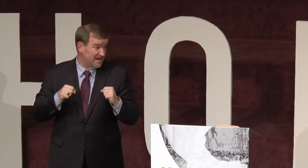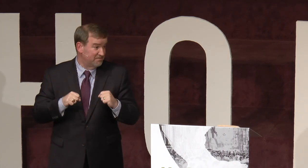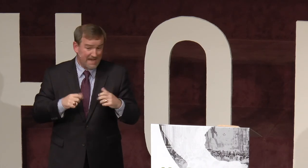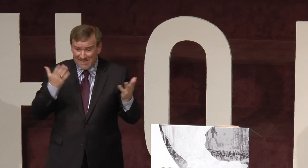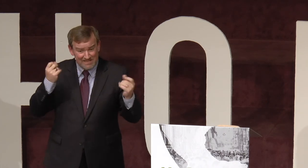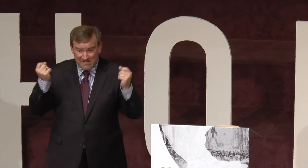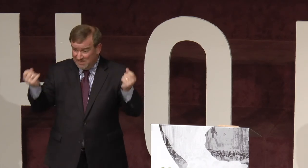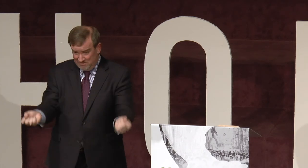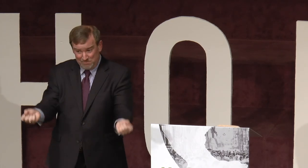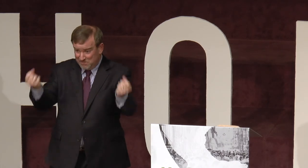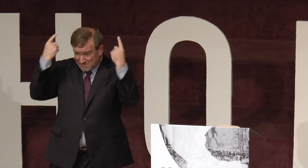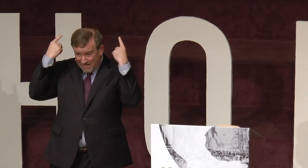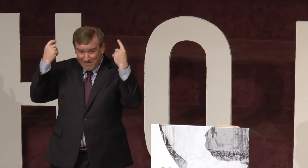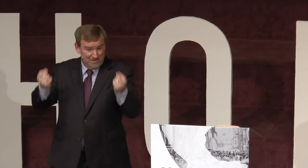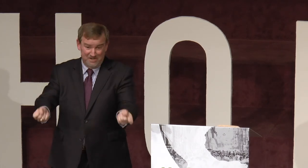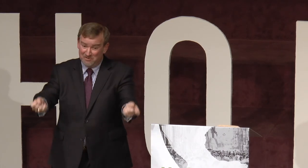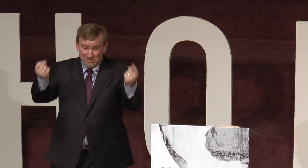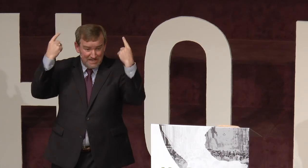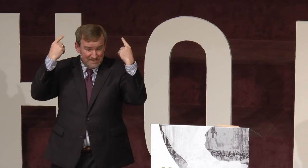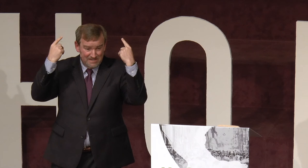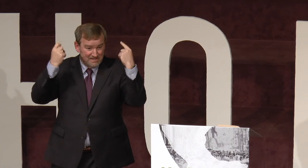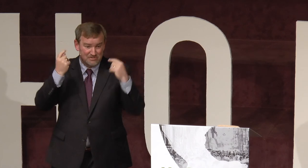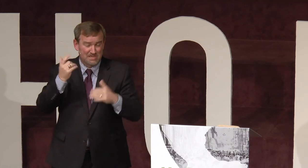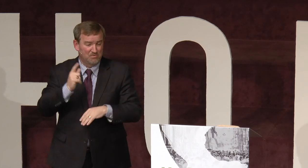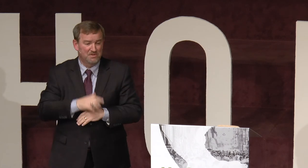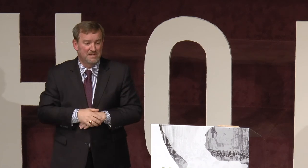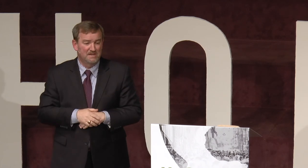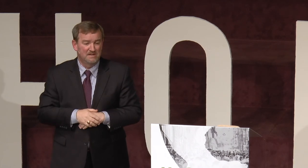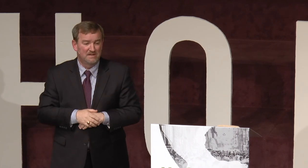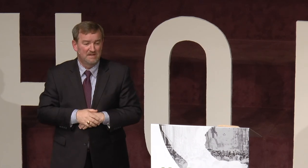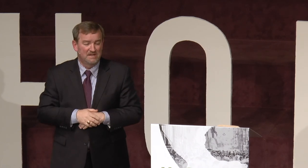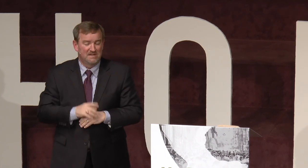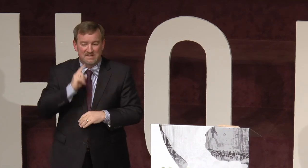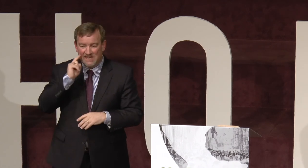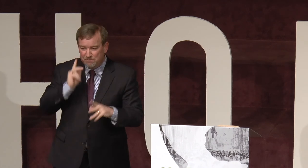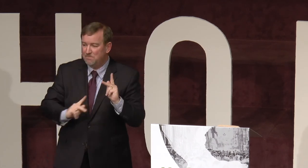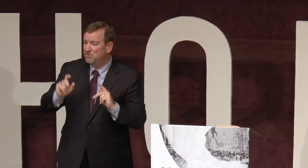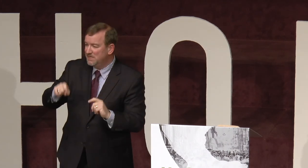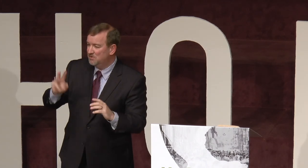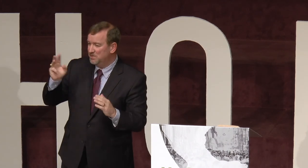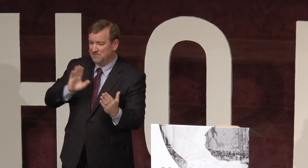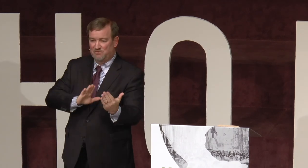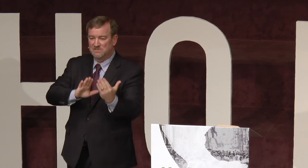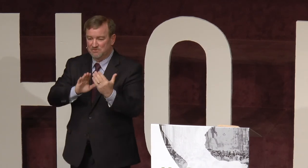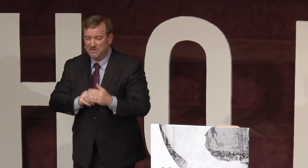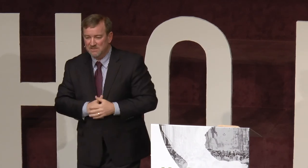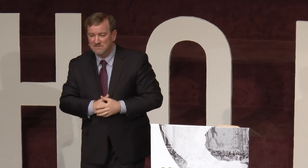nodded back. He didn't, remember this sign? went right over his head. He didn't understand one thing. Deaf people need a witness face to face.